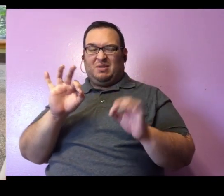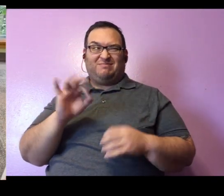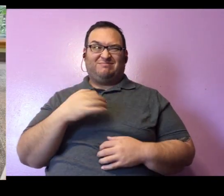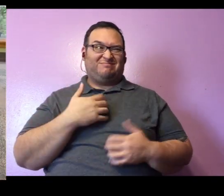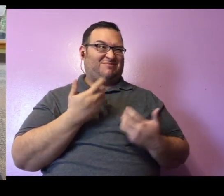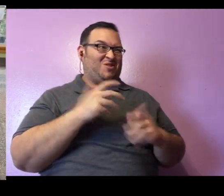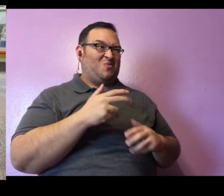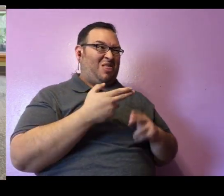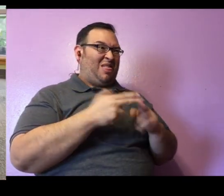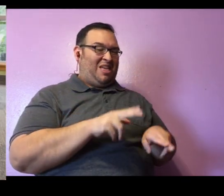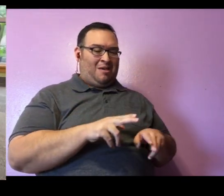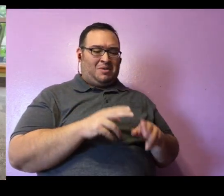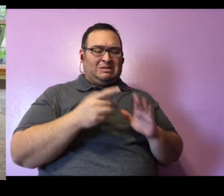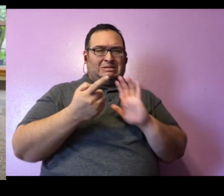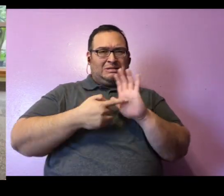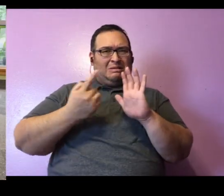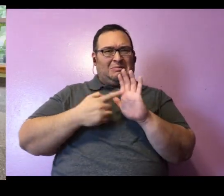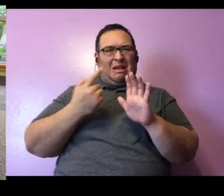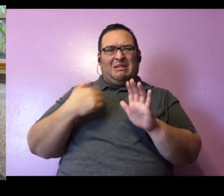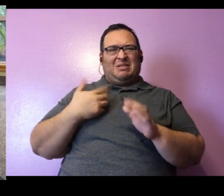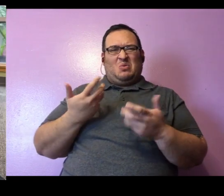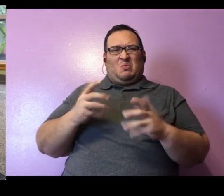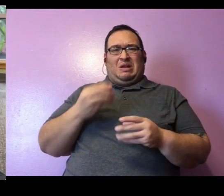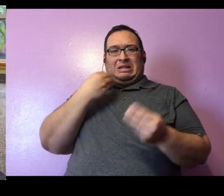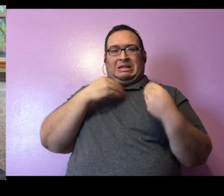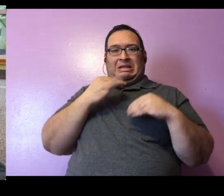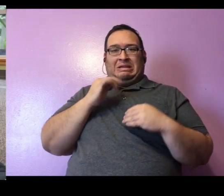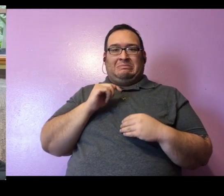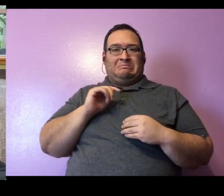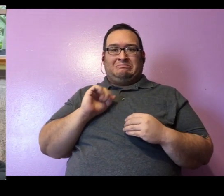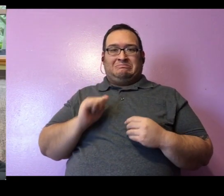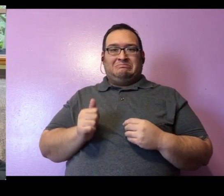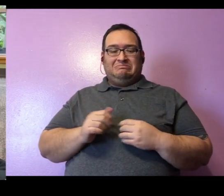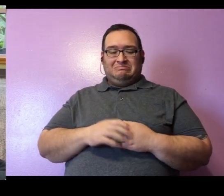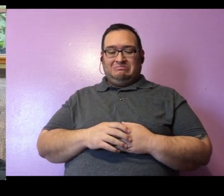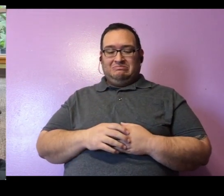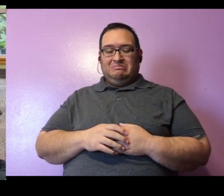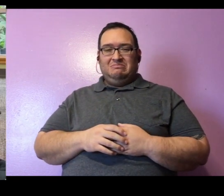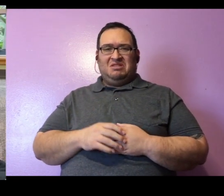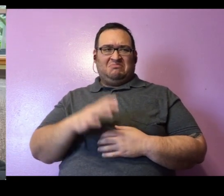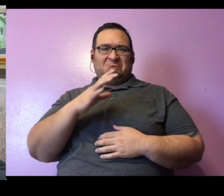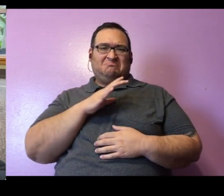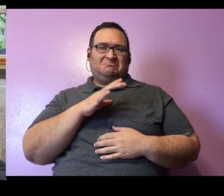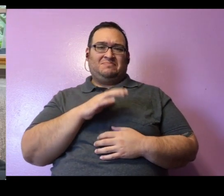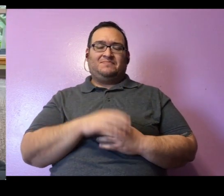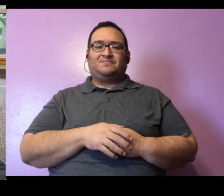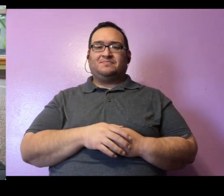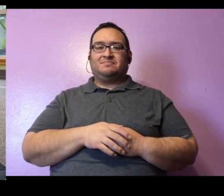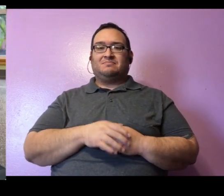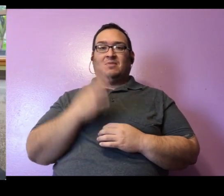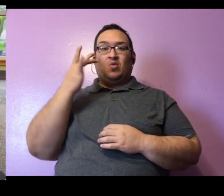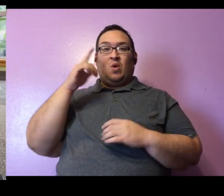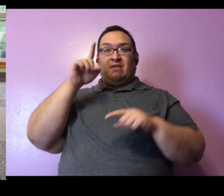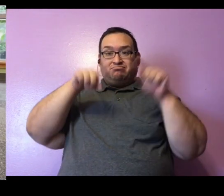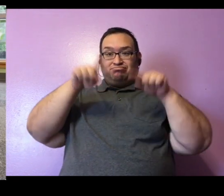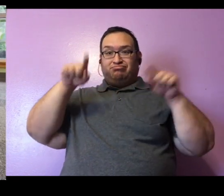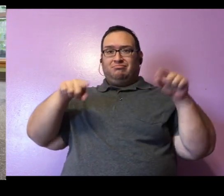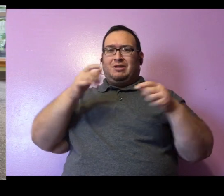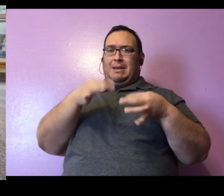eggs today. you today. But once in a while she just doesn't feel like eating it. But that's okay. That's okay. That's why variety is important.